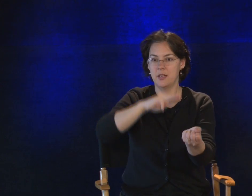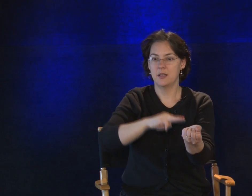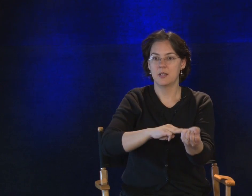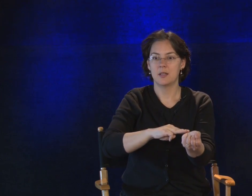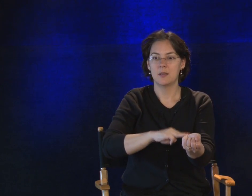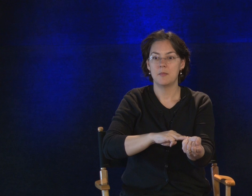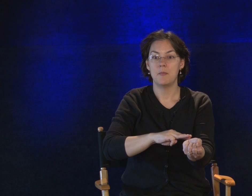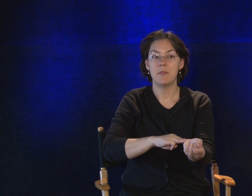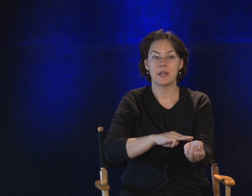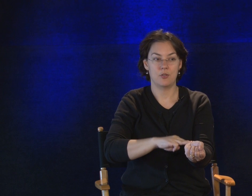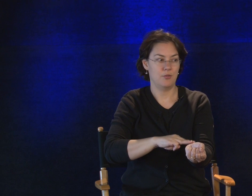Medical.